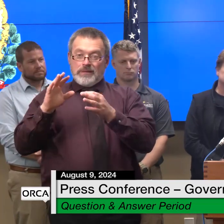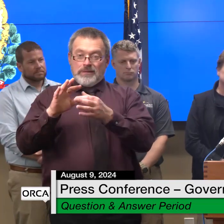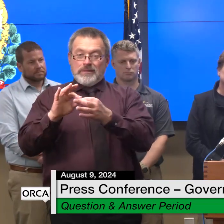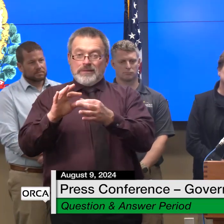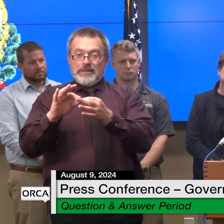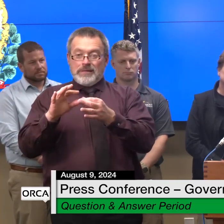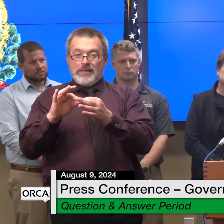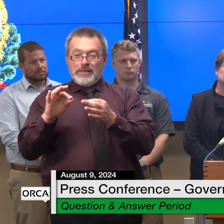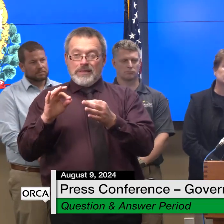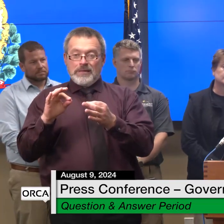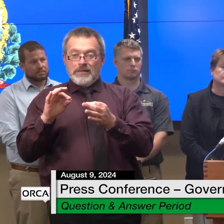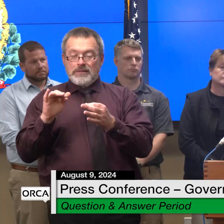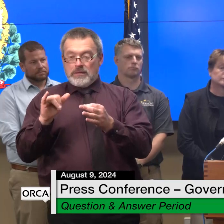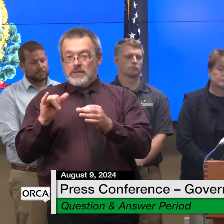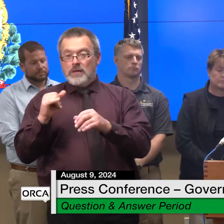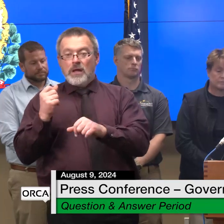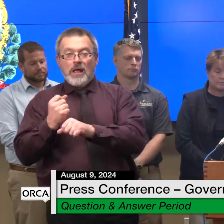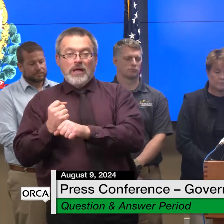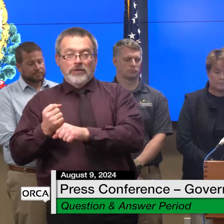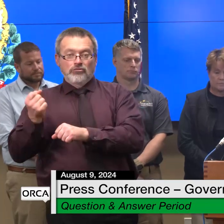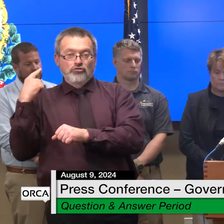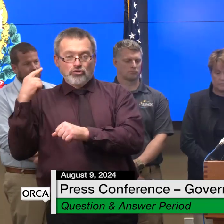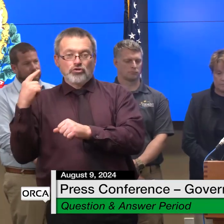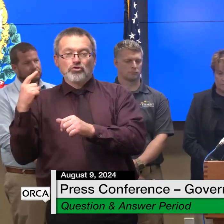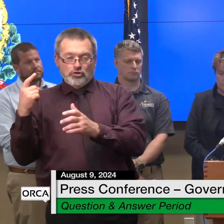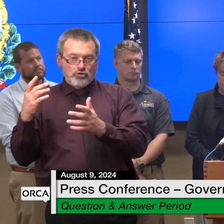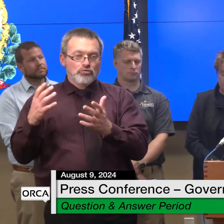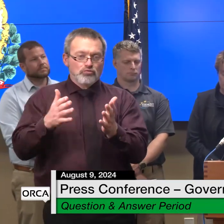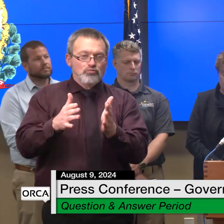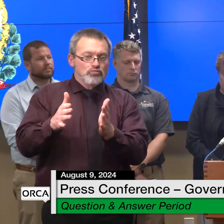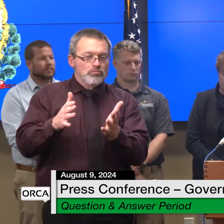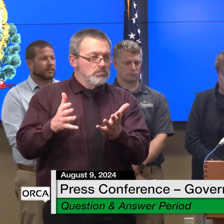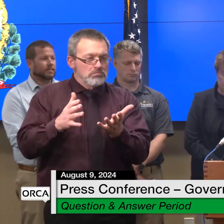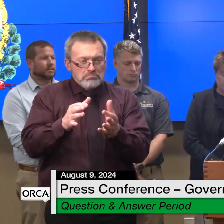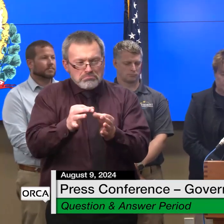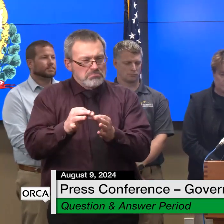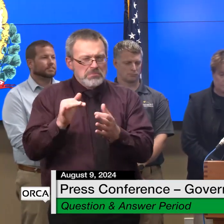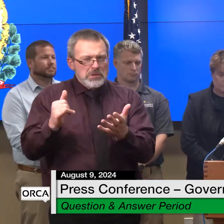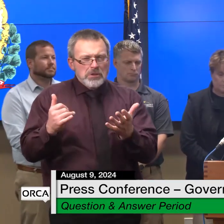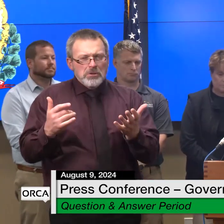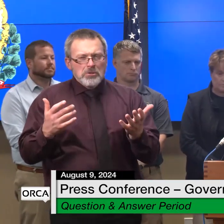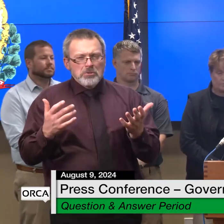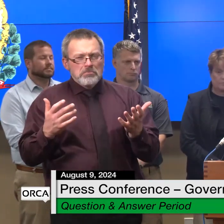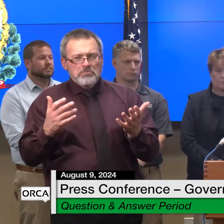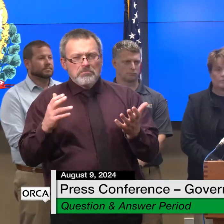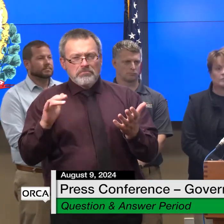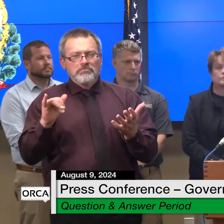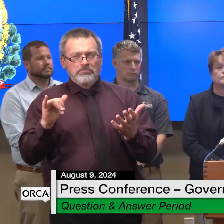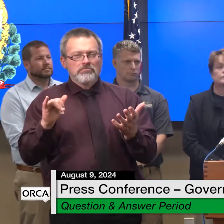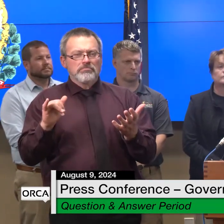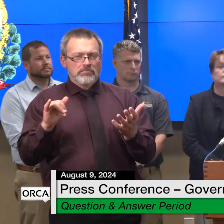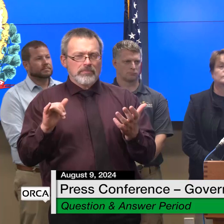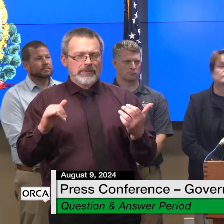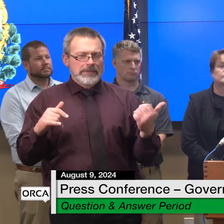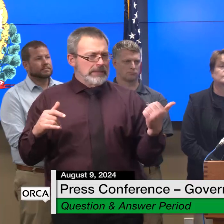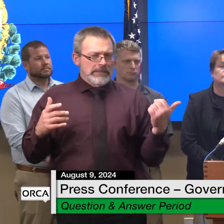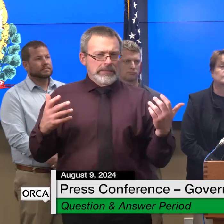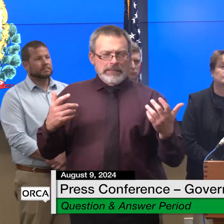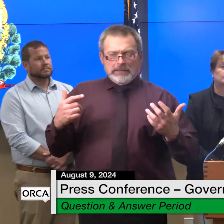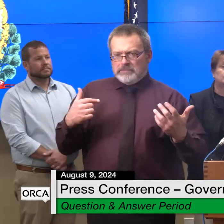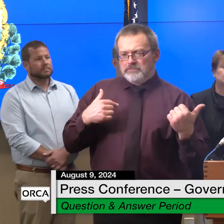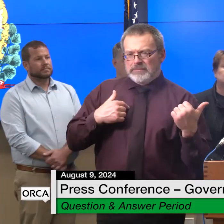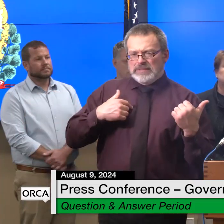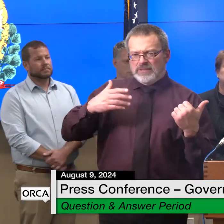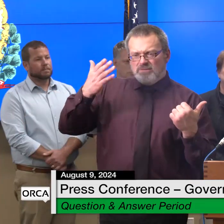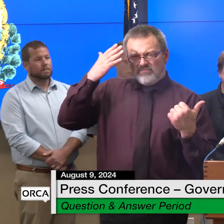last year i didn't know about the details um i knew that there was a the speaker had given me a heads up